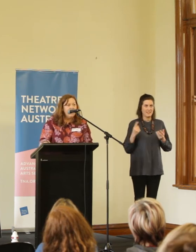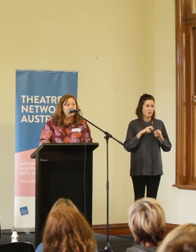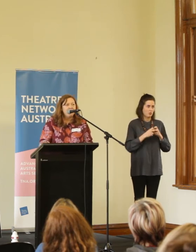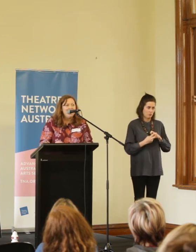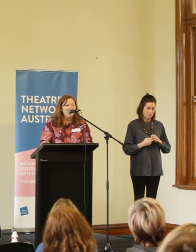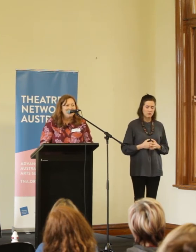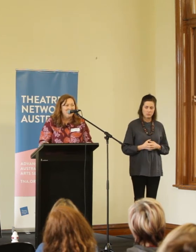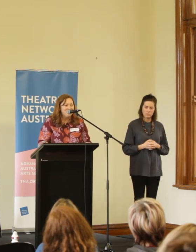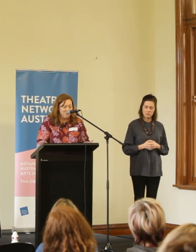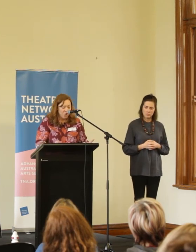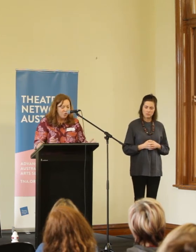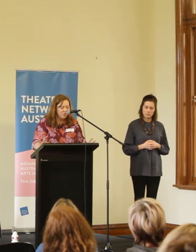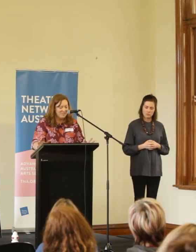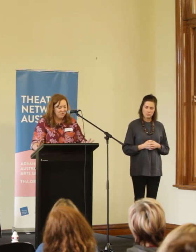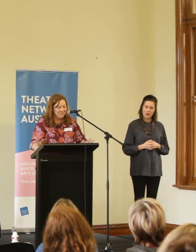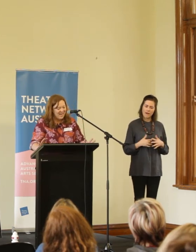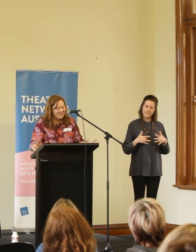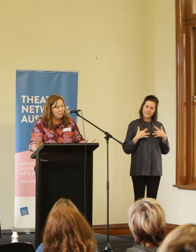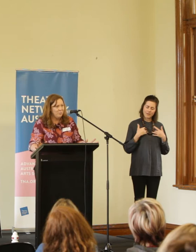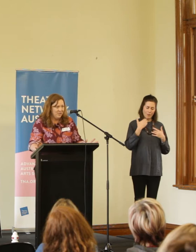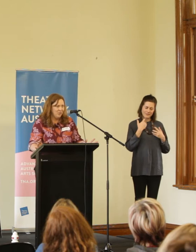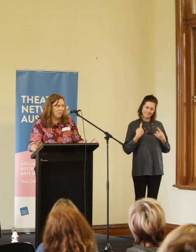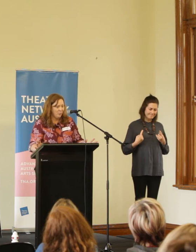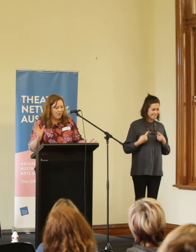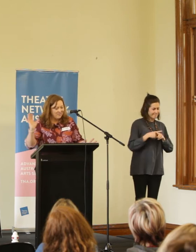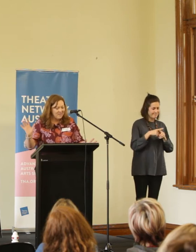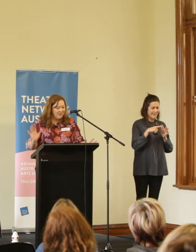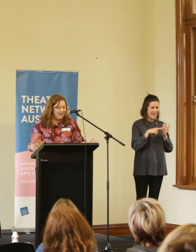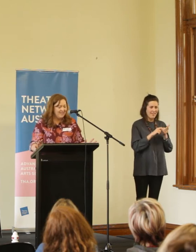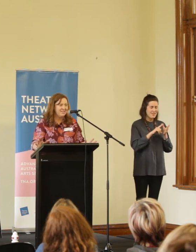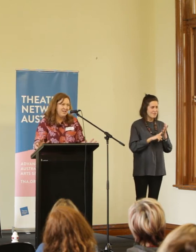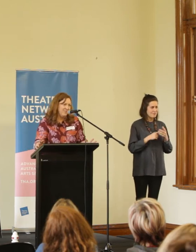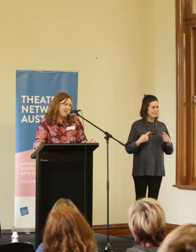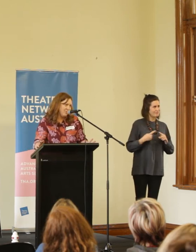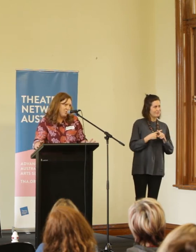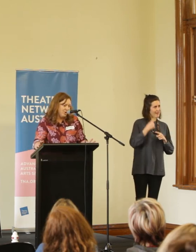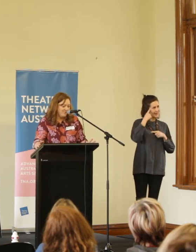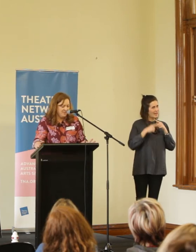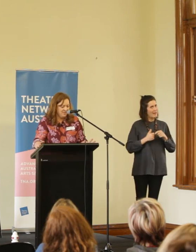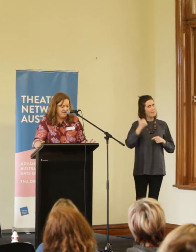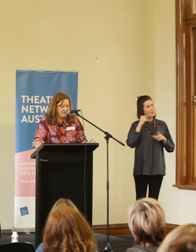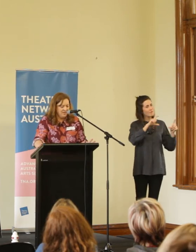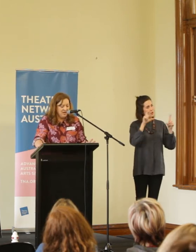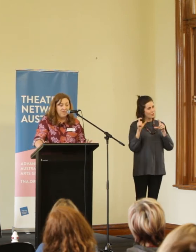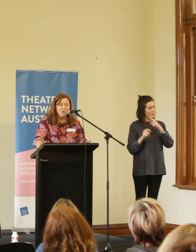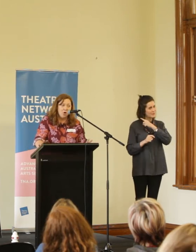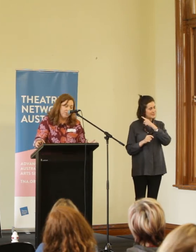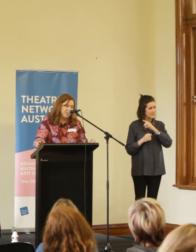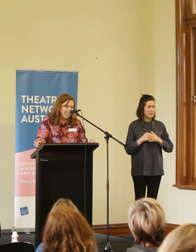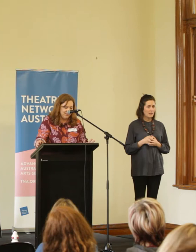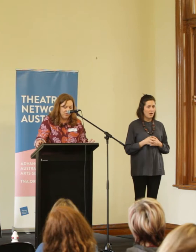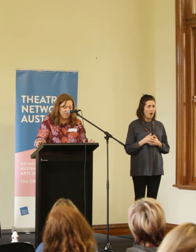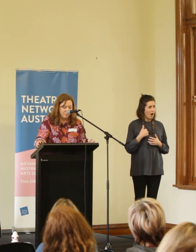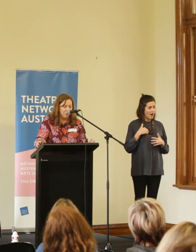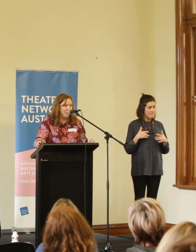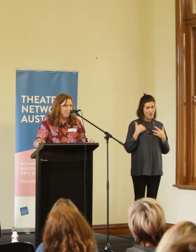I find myself in a contradictory ethical position when I think about Henson and these photographs. I do not